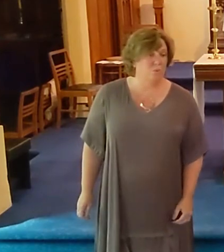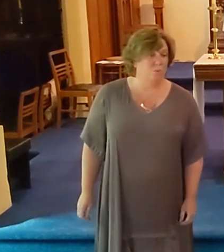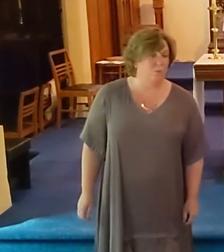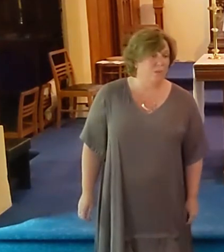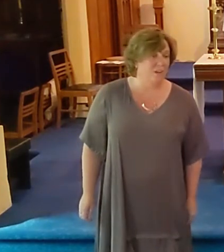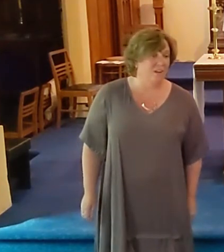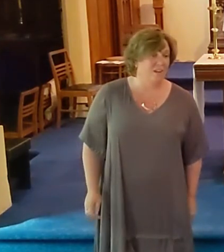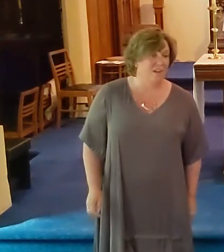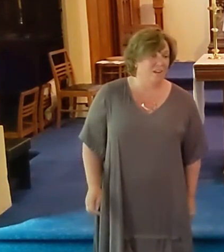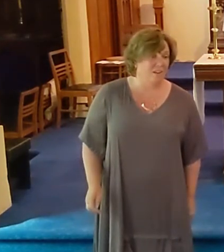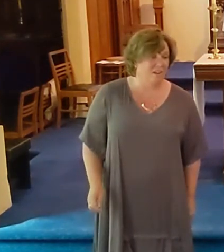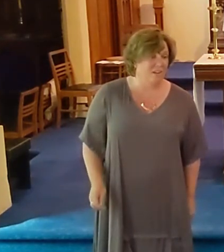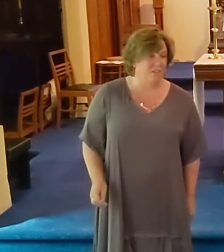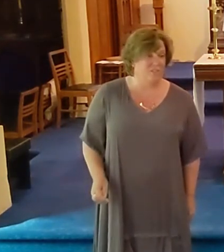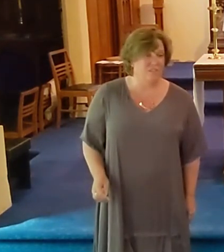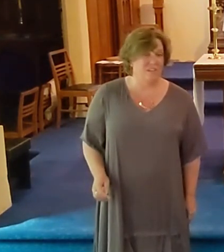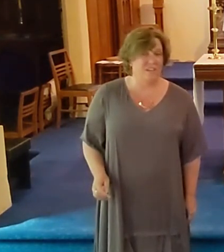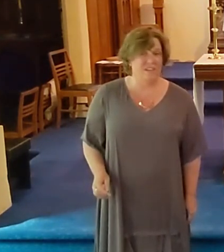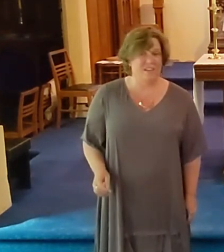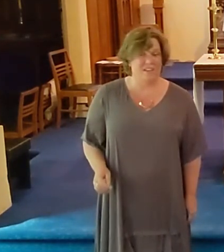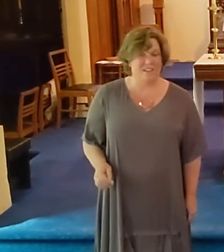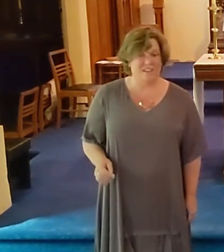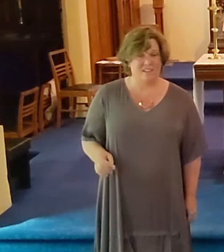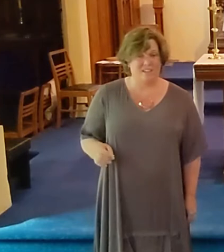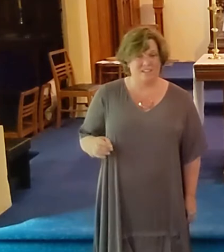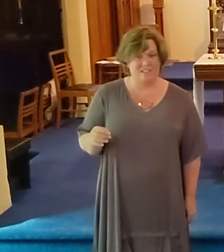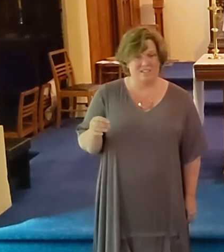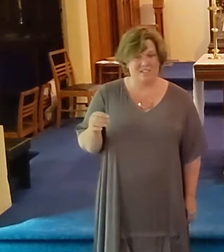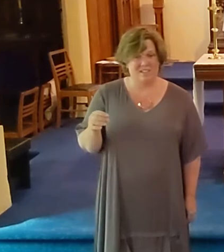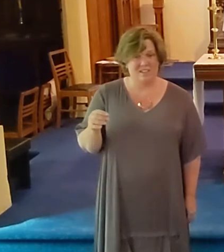love's hair.